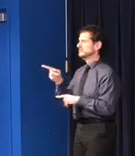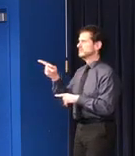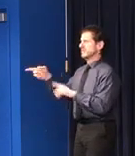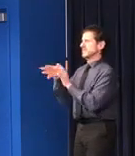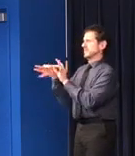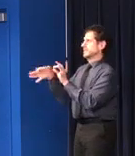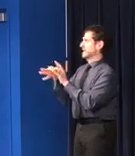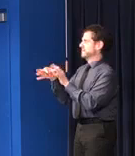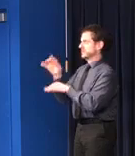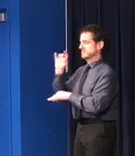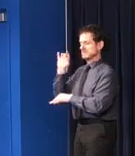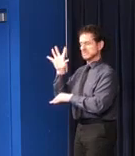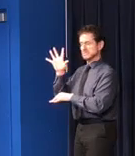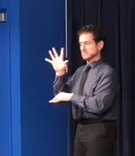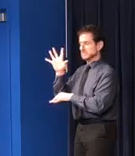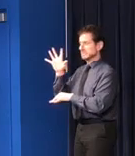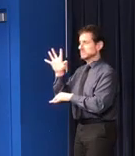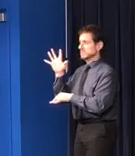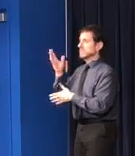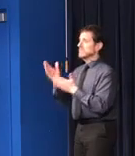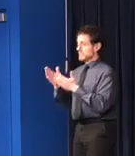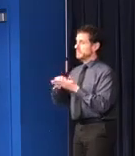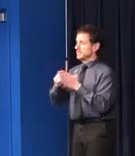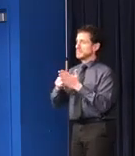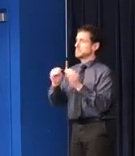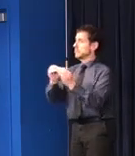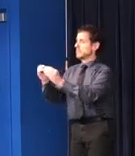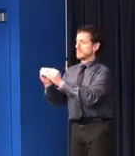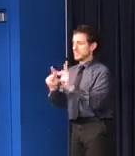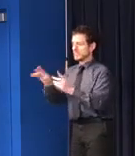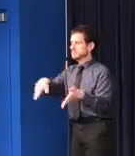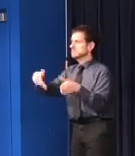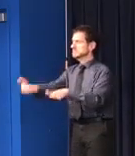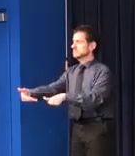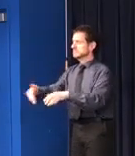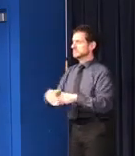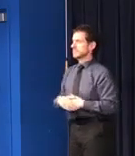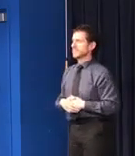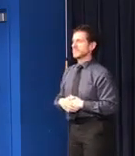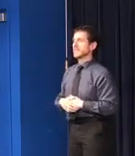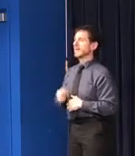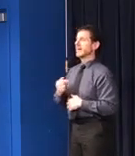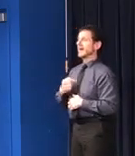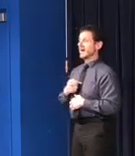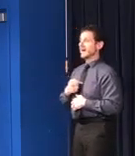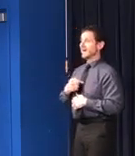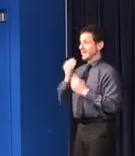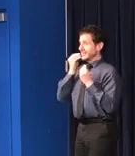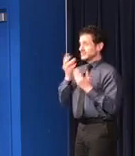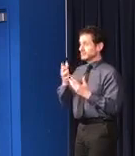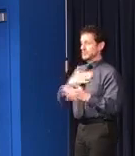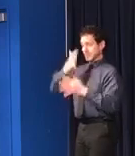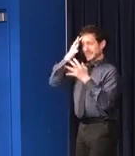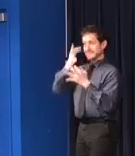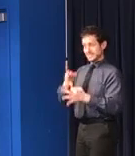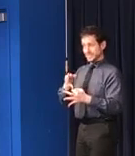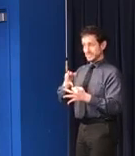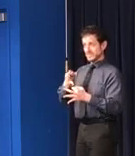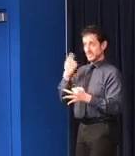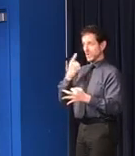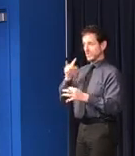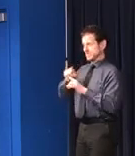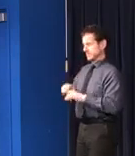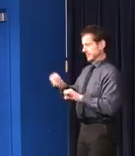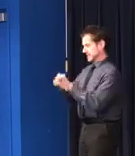at worst, the comments are deadly. When I said that the bedrock of my decisions was science,